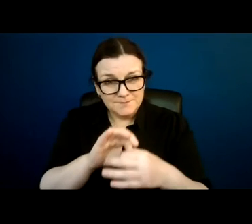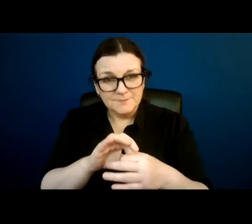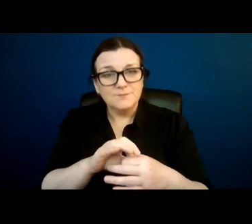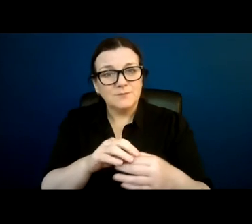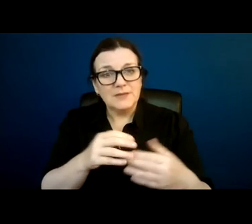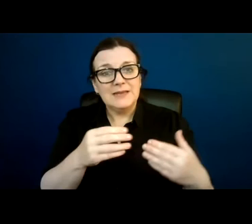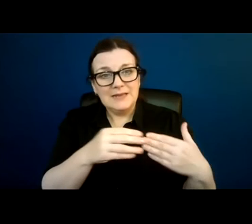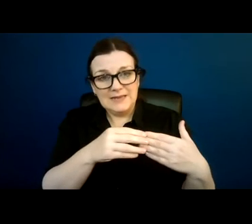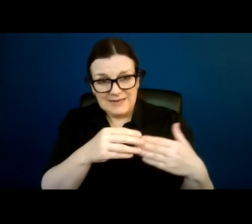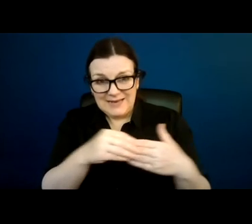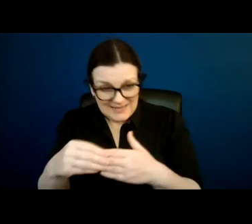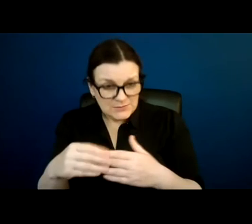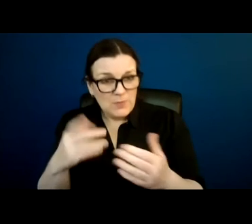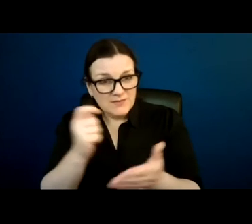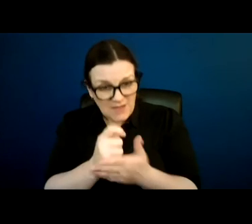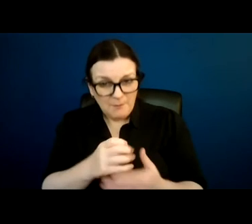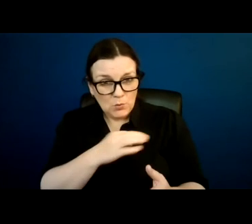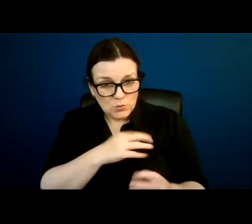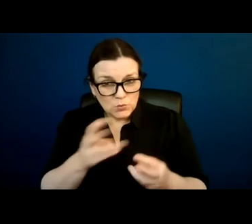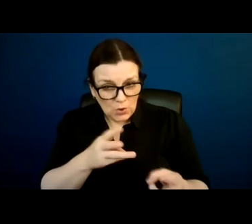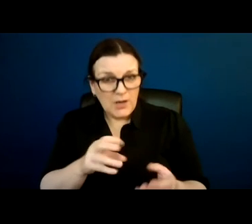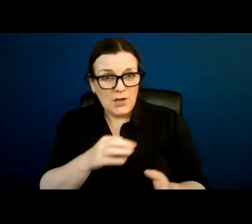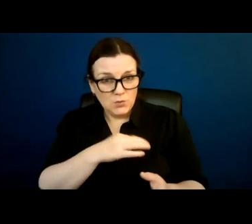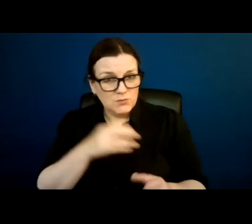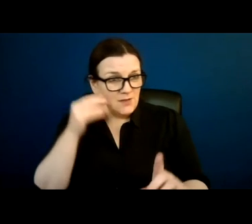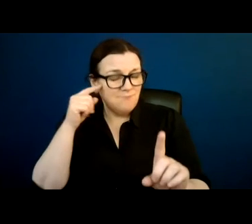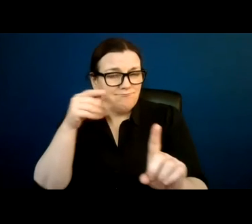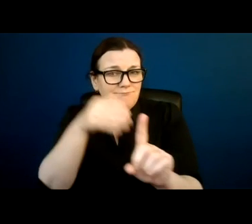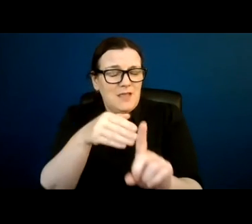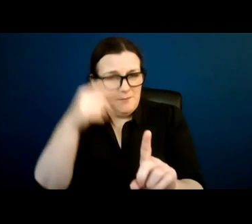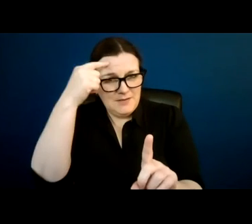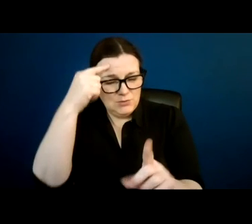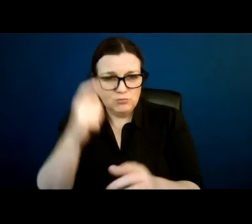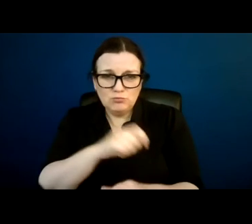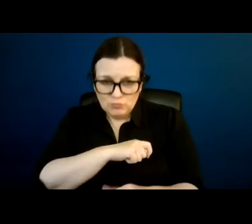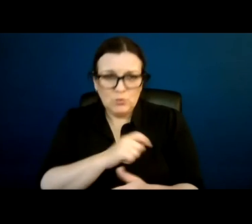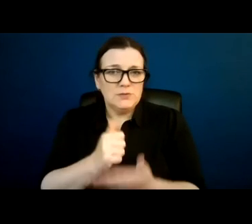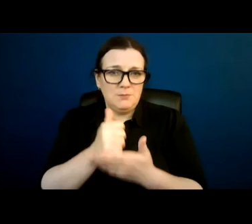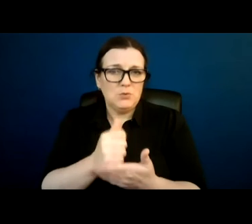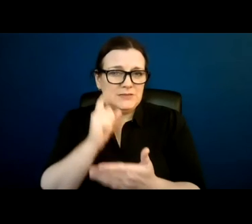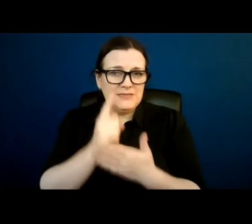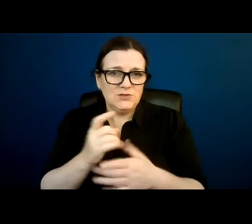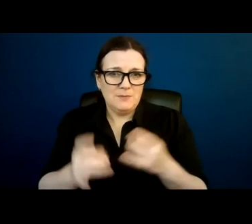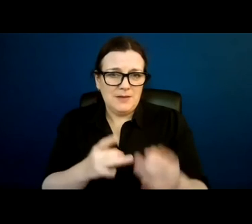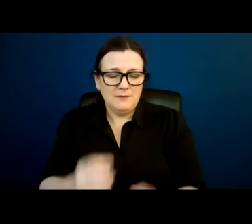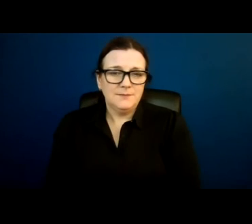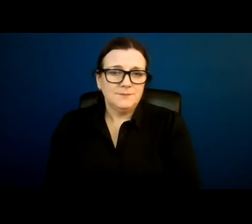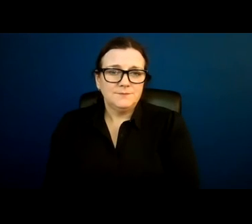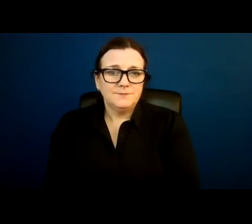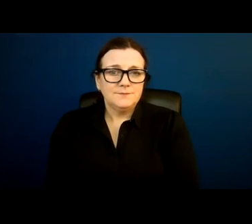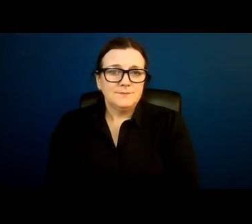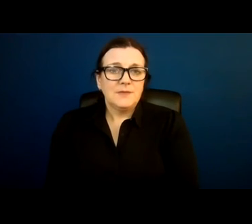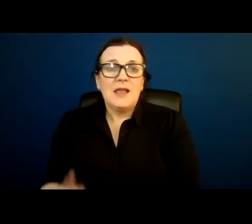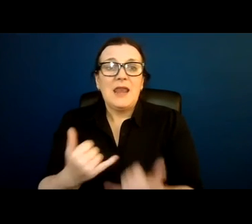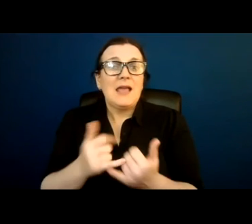and with good work and good intentions to true supported decision making. Because as I said, it's